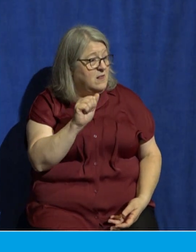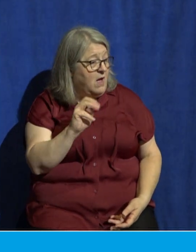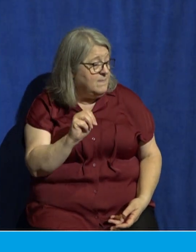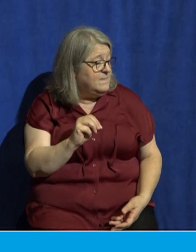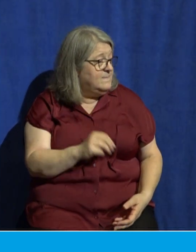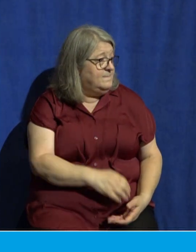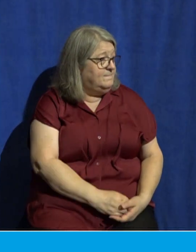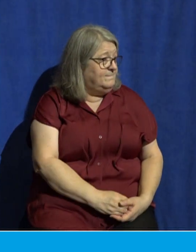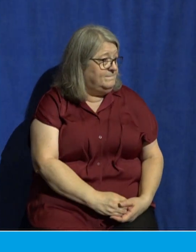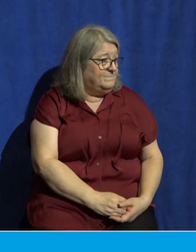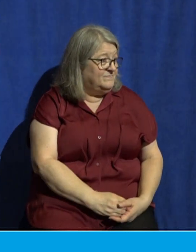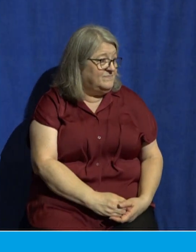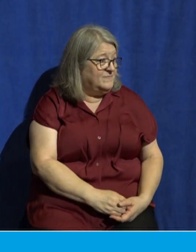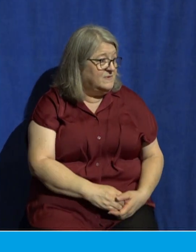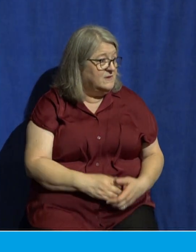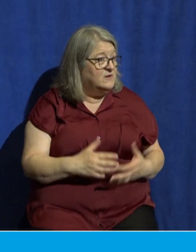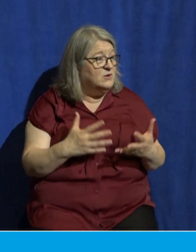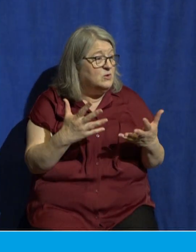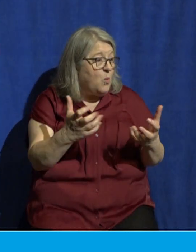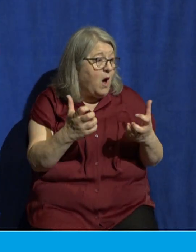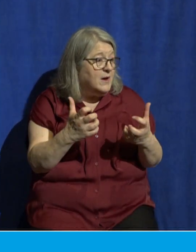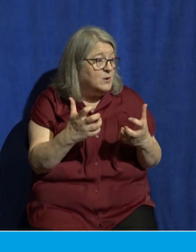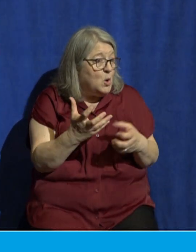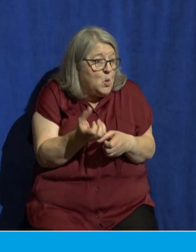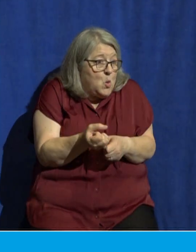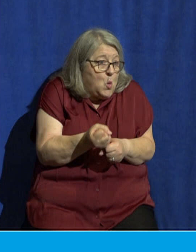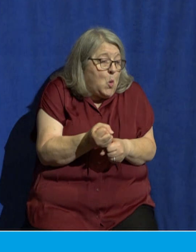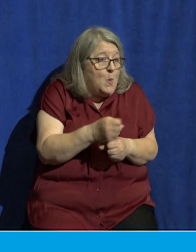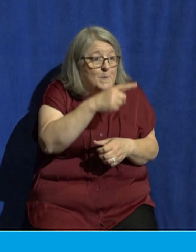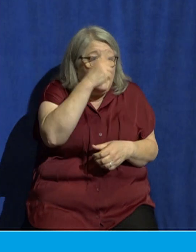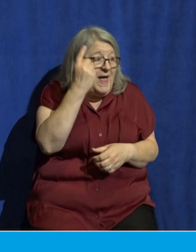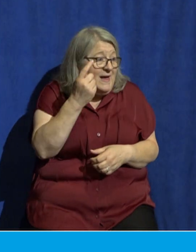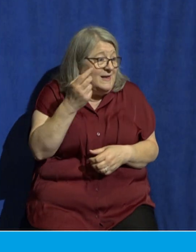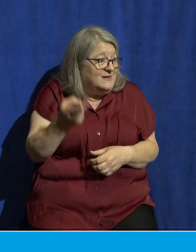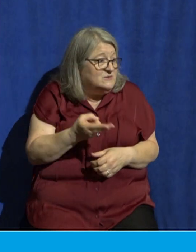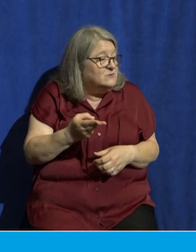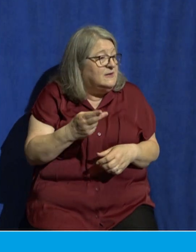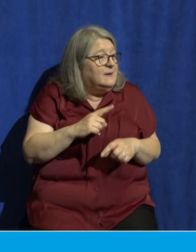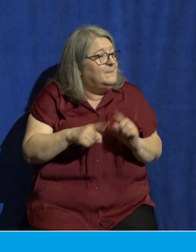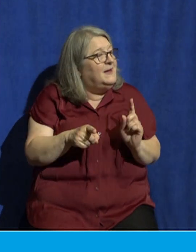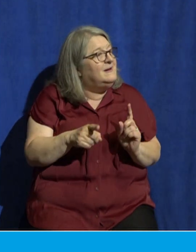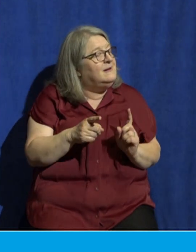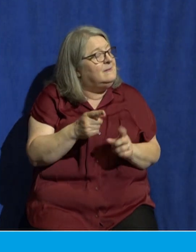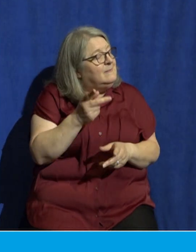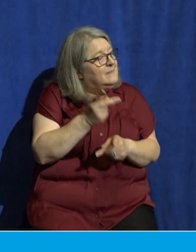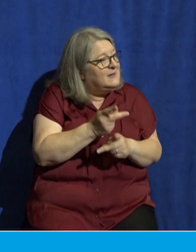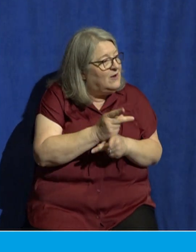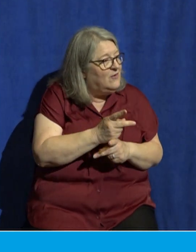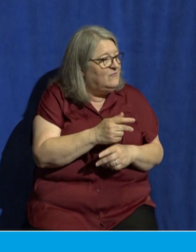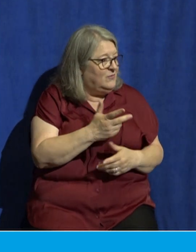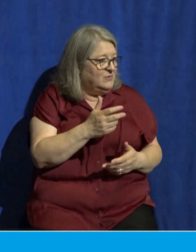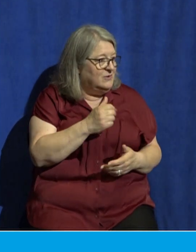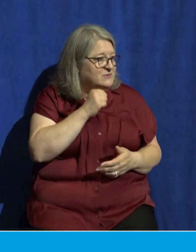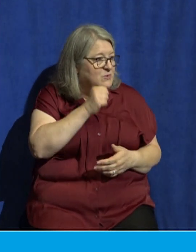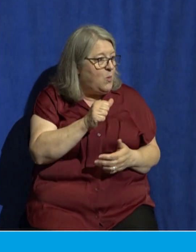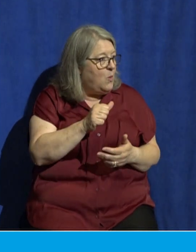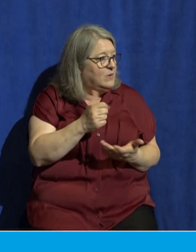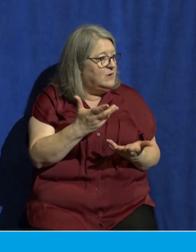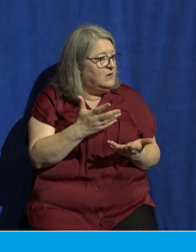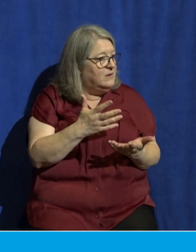because you want to cling to black heritage which is not bad but do it in a way that makes you susceptible to people who make claims